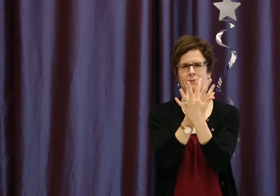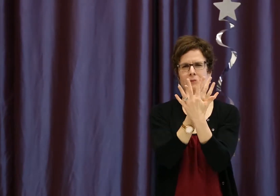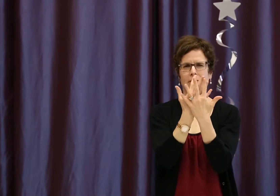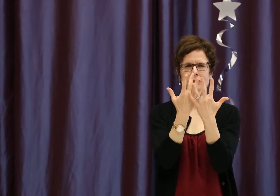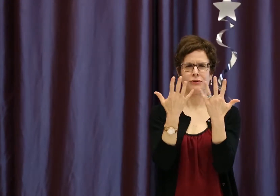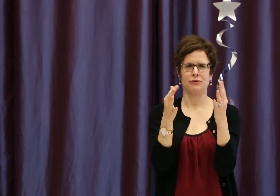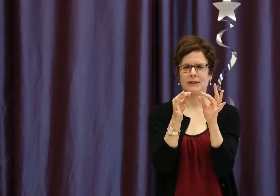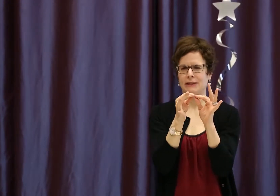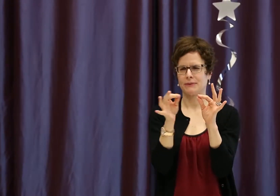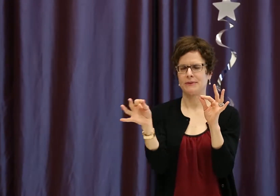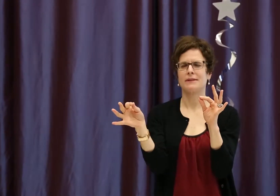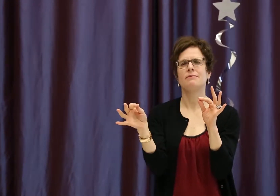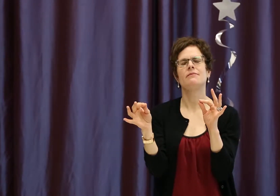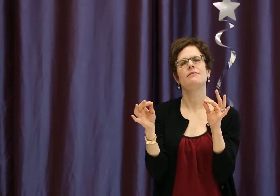This is how I sign that concept.